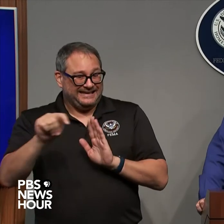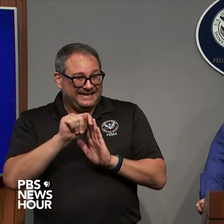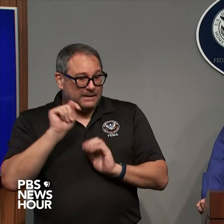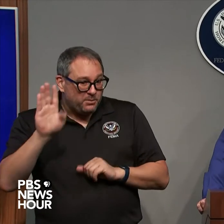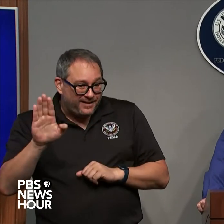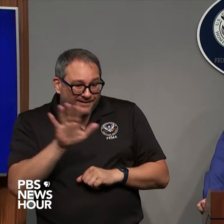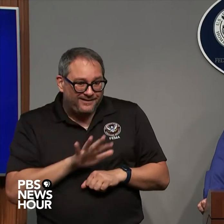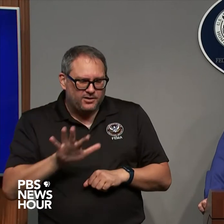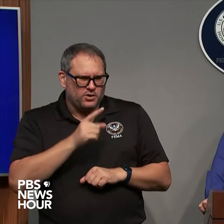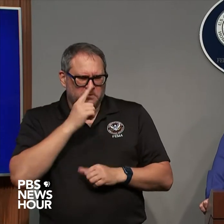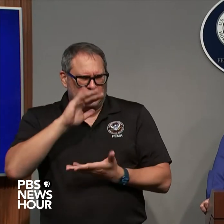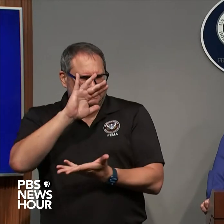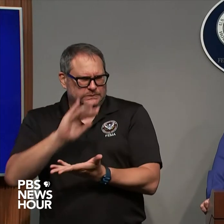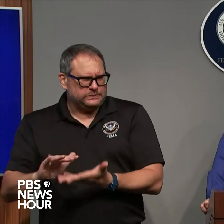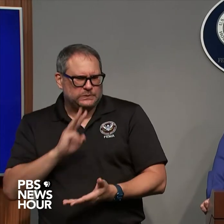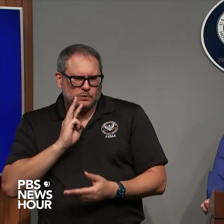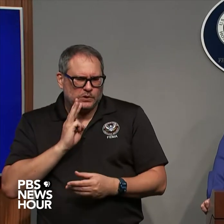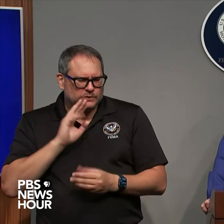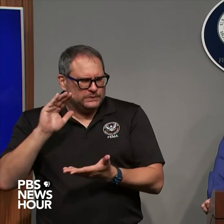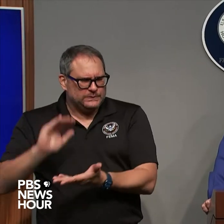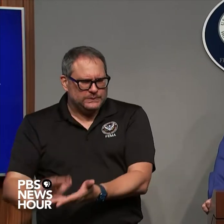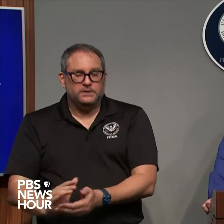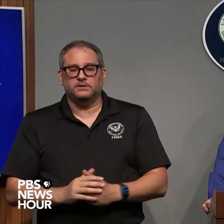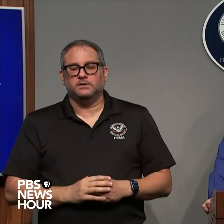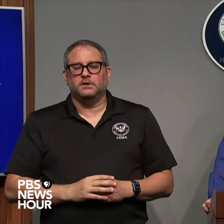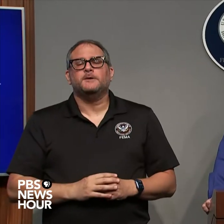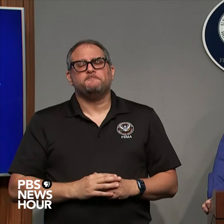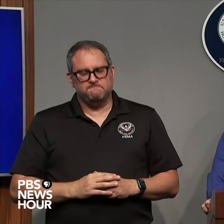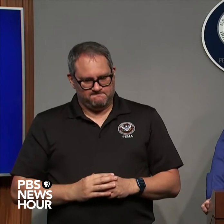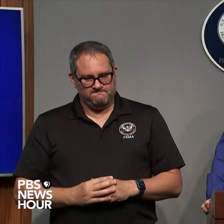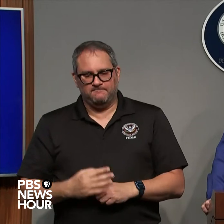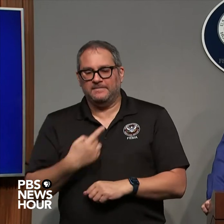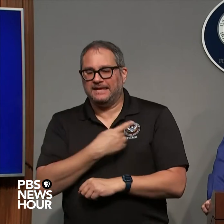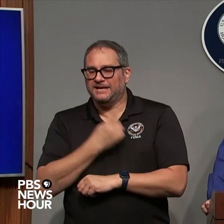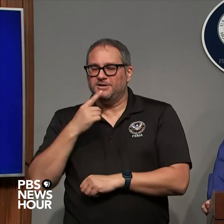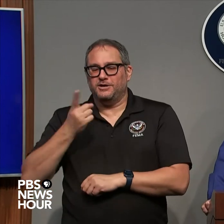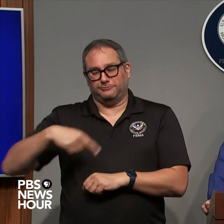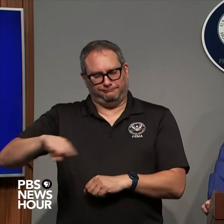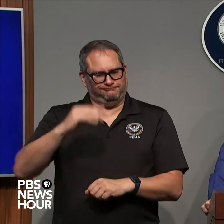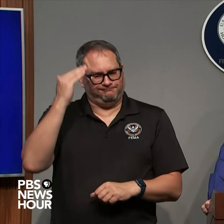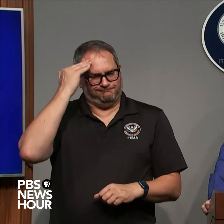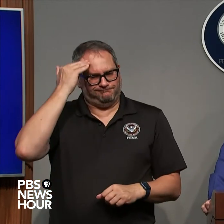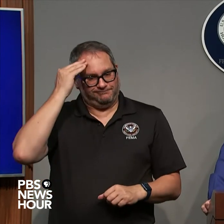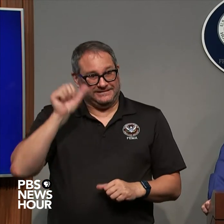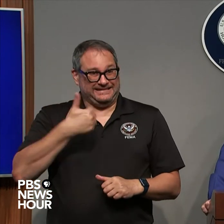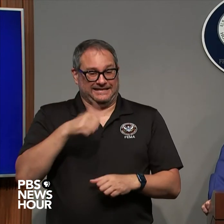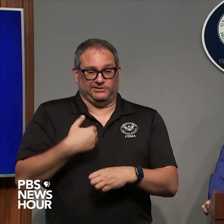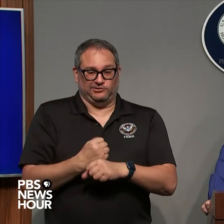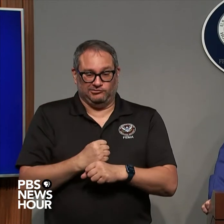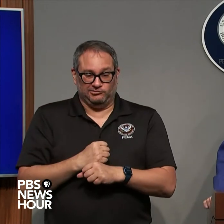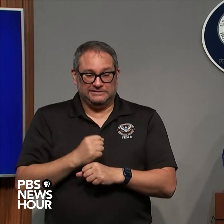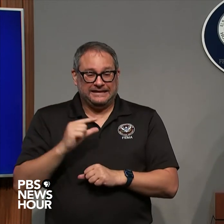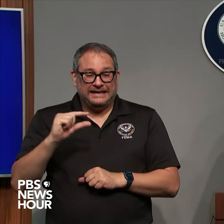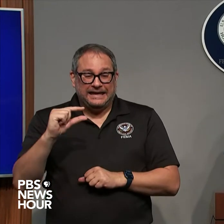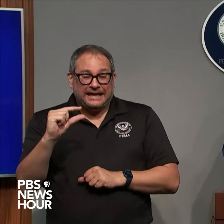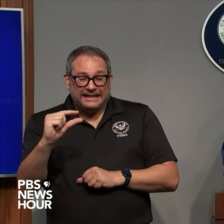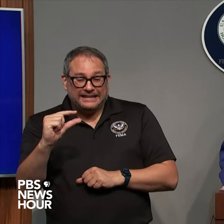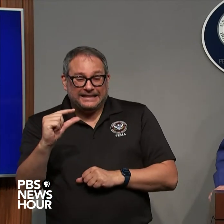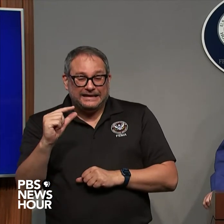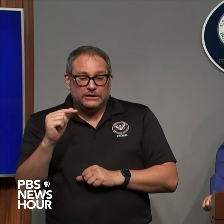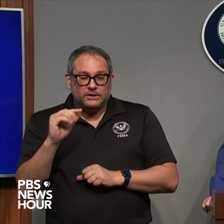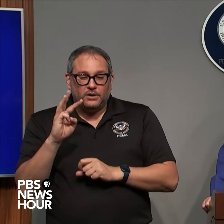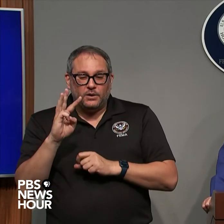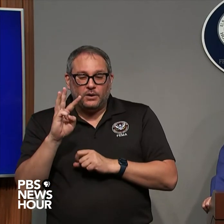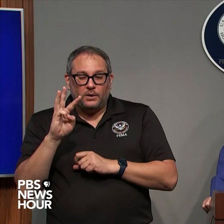why that's happening? You know a lot of you are familiar I think for the last 10 years I've said this uh little wiggles matter and and these little small